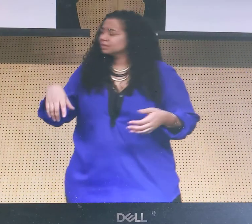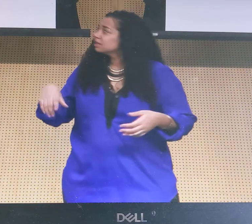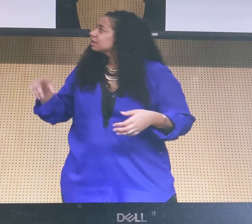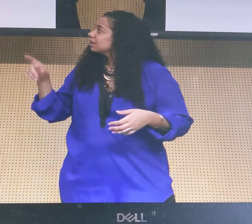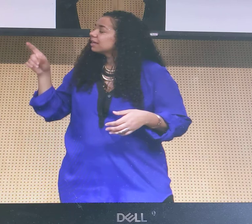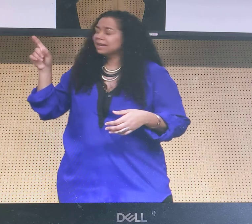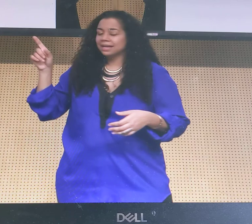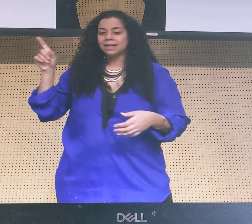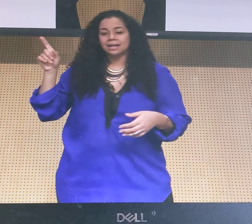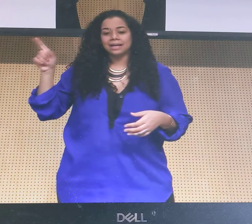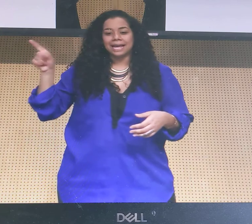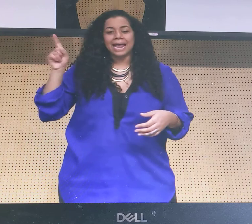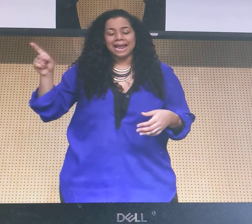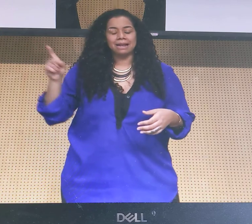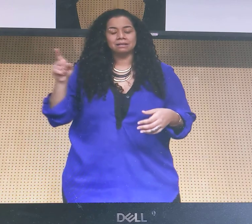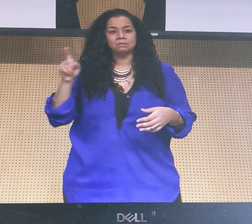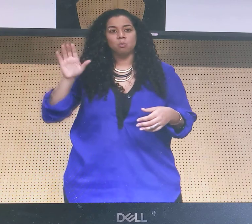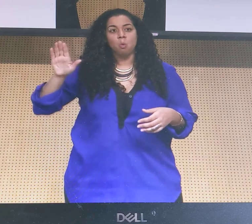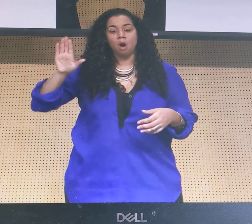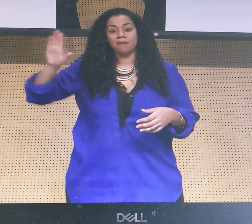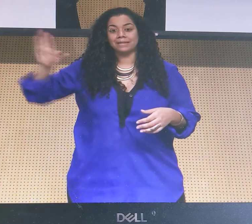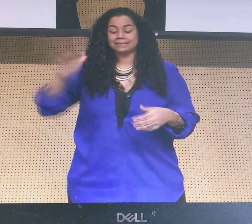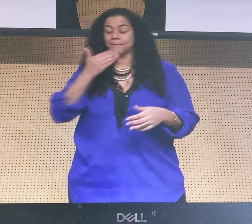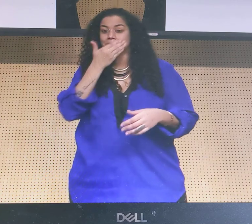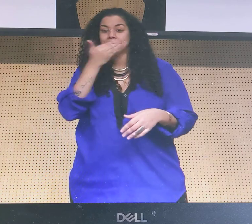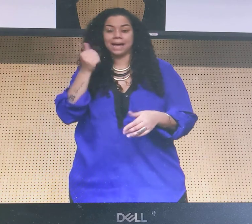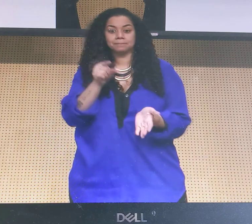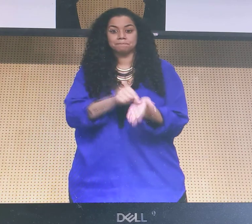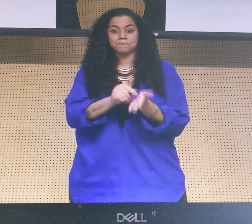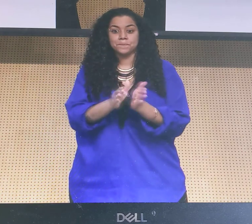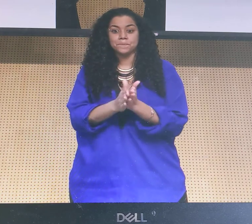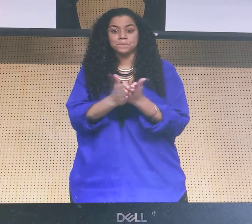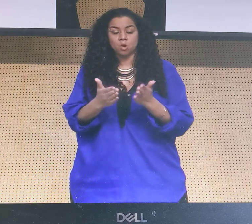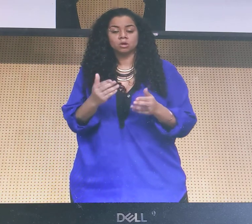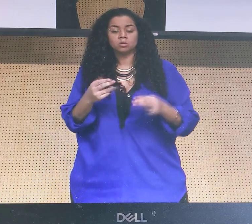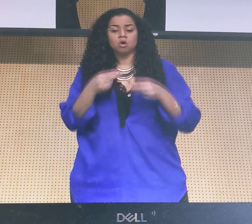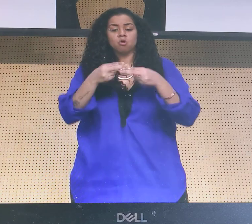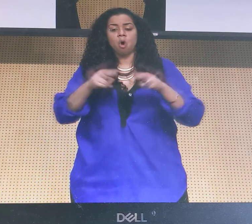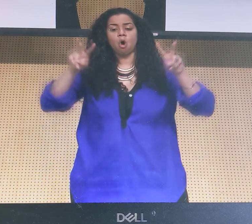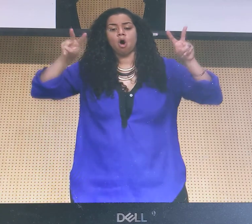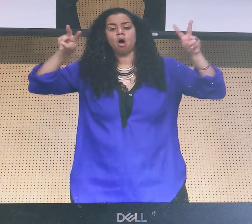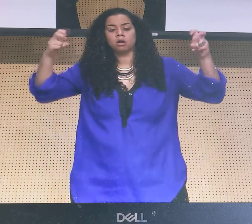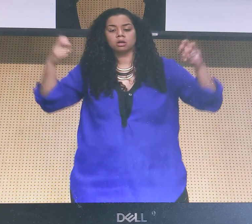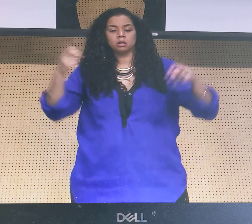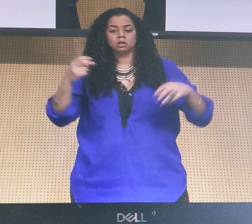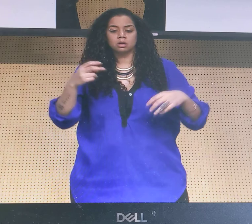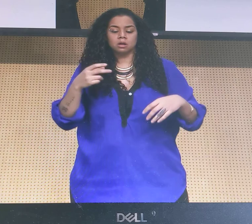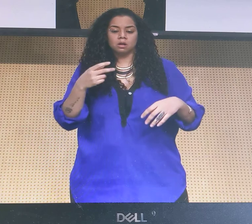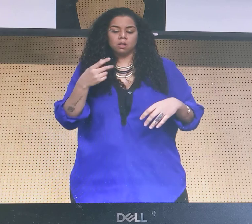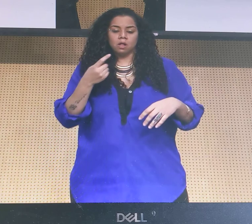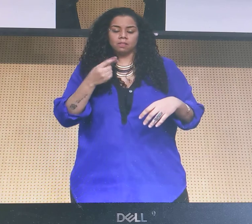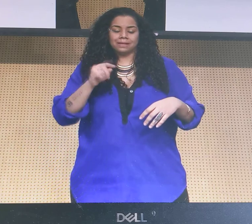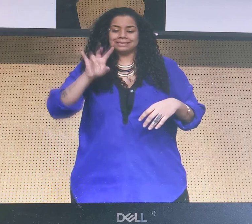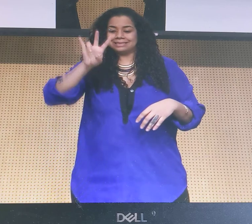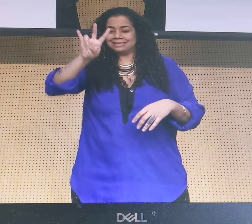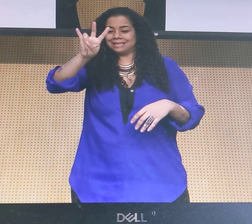And this author here, this is one of his best published books, and it's called